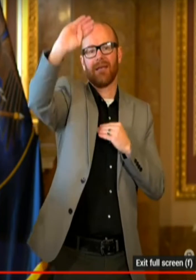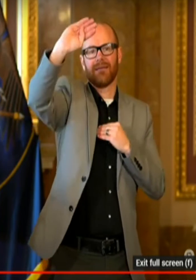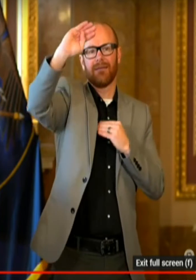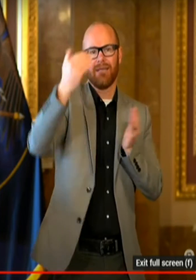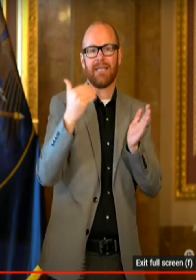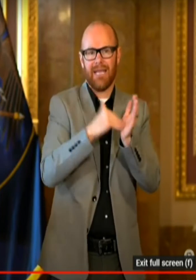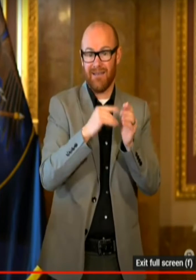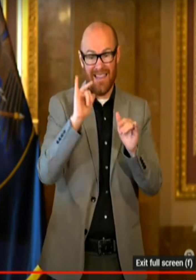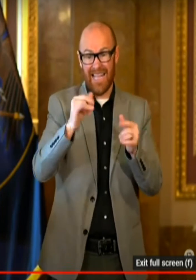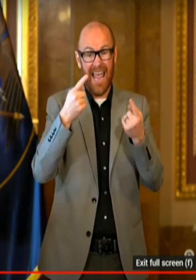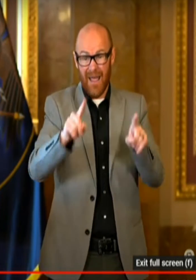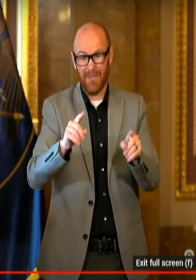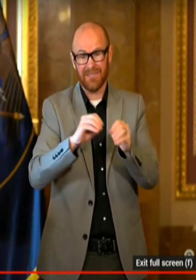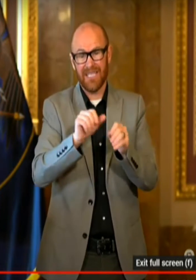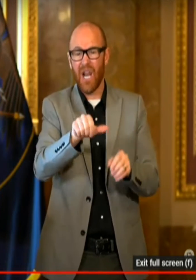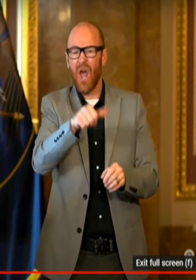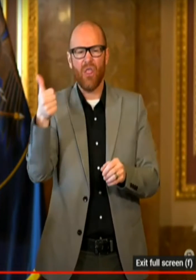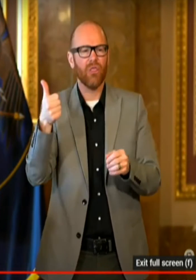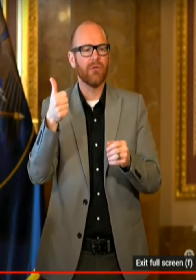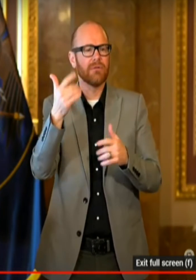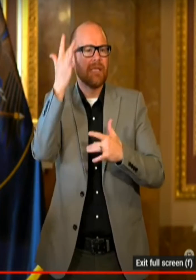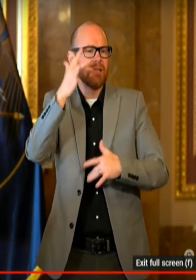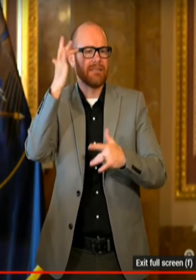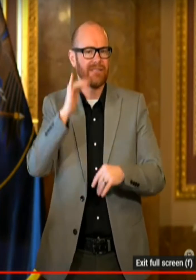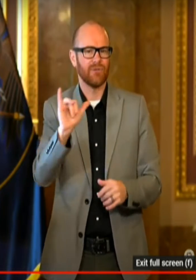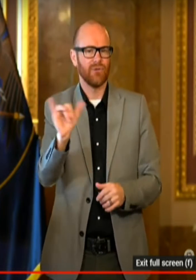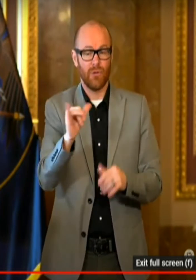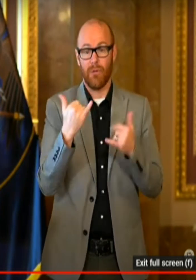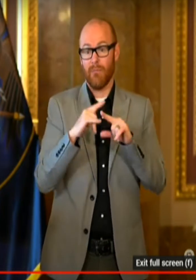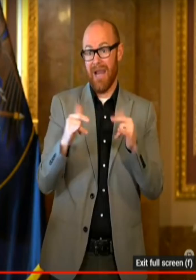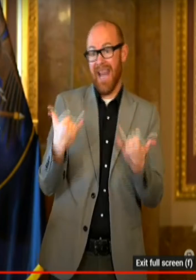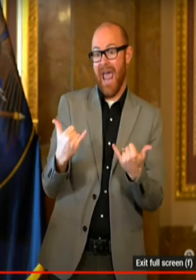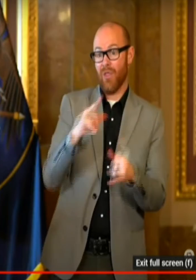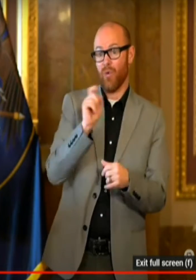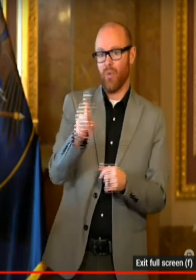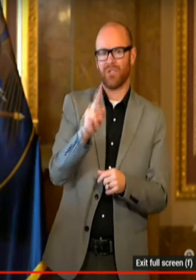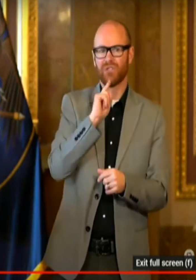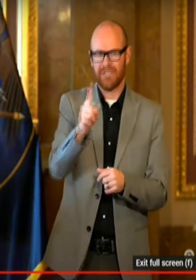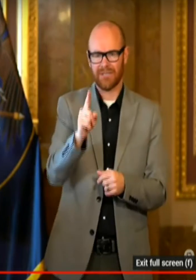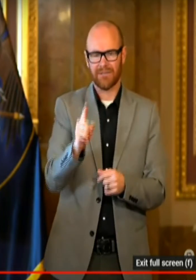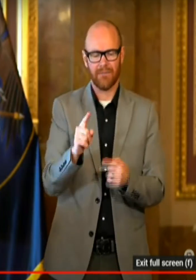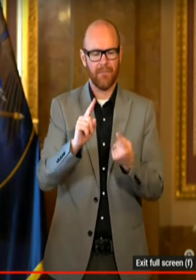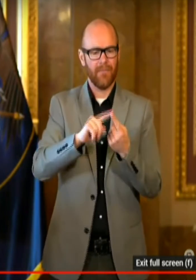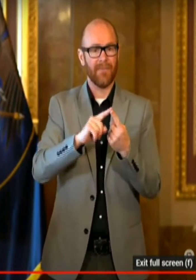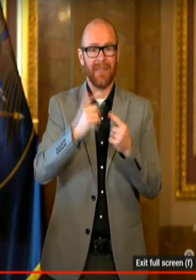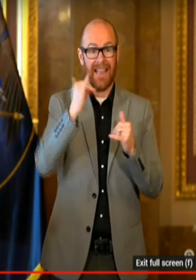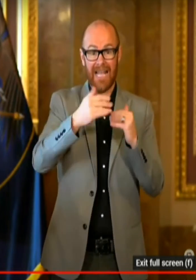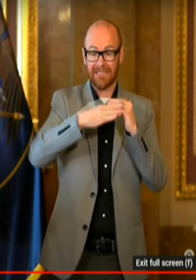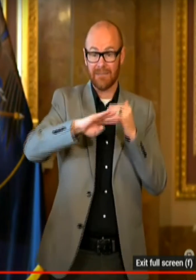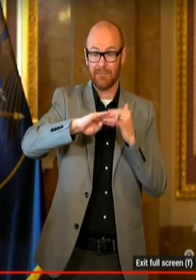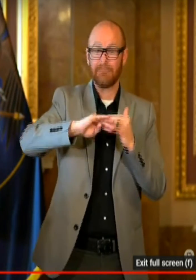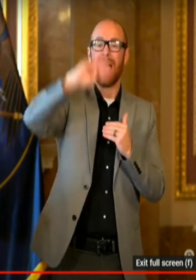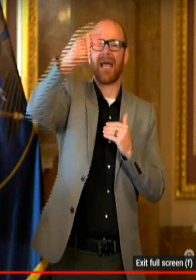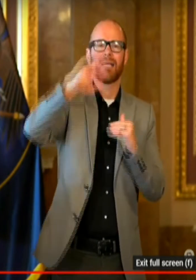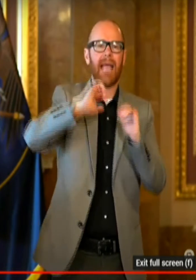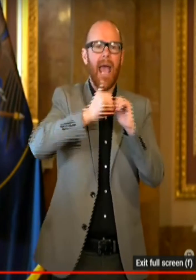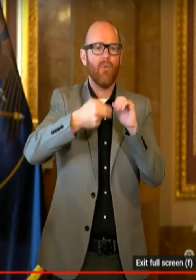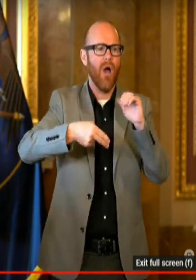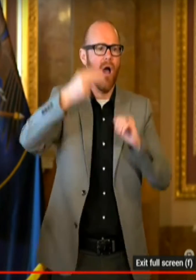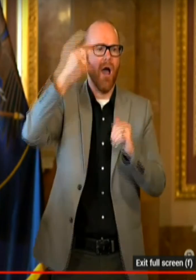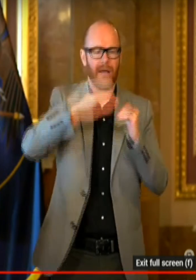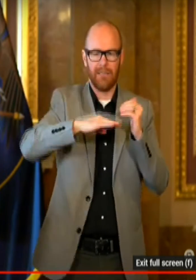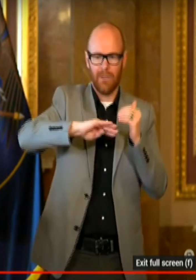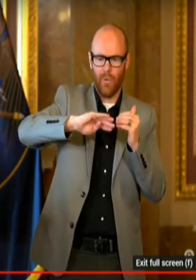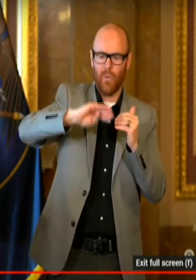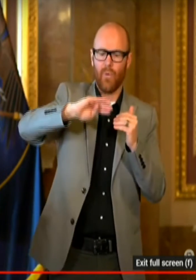in other places as well. The question with those spikes are twofold. One, how high will the spike be? And we can see that as